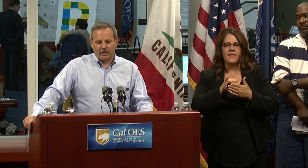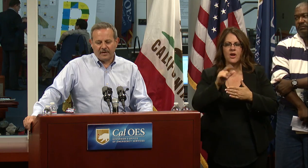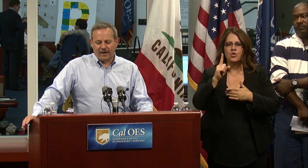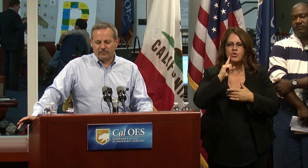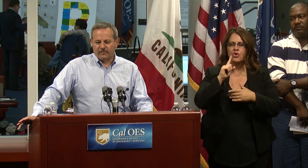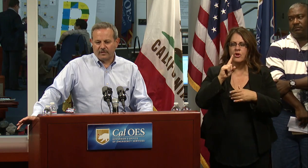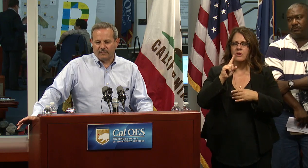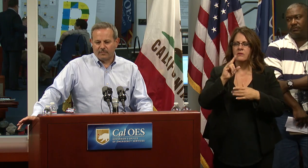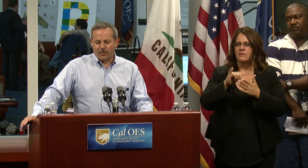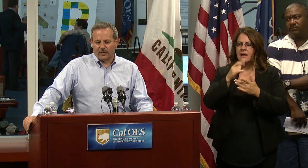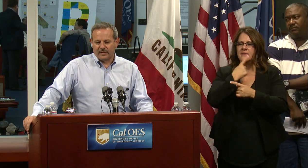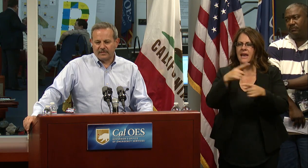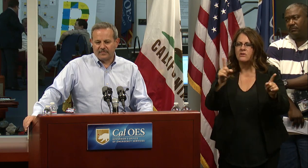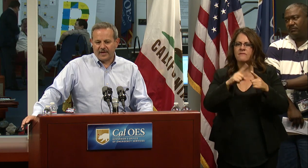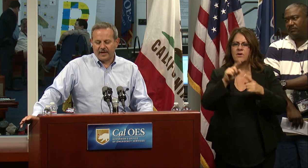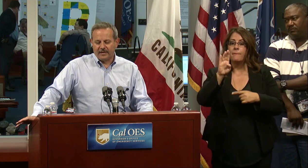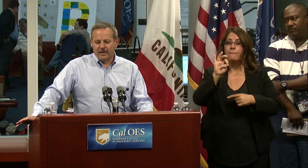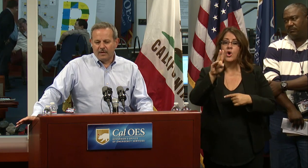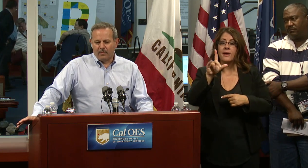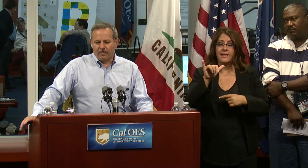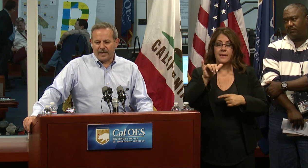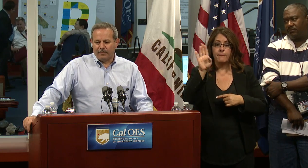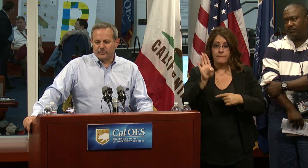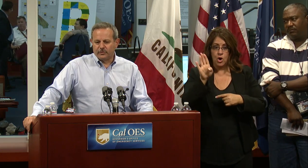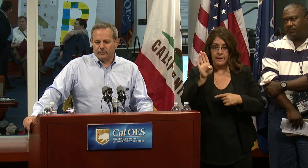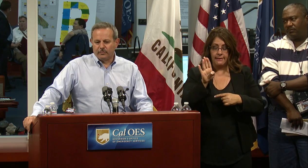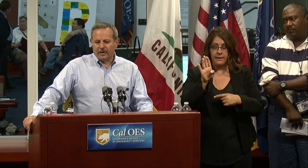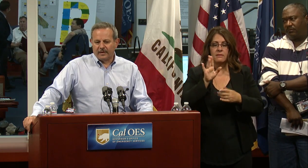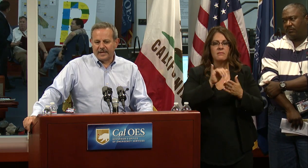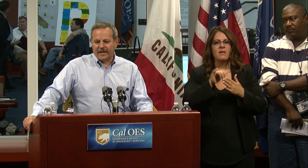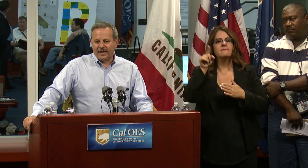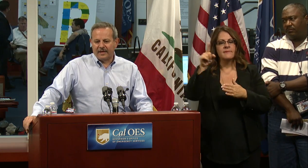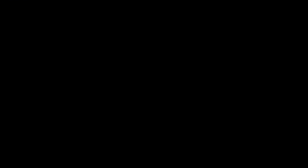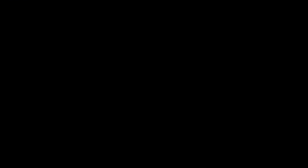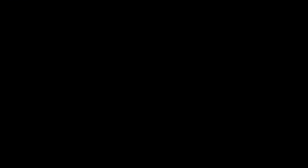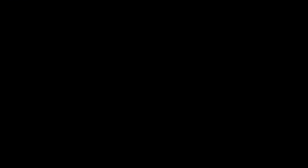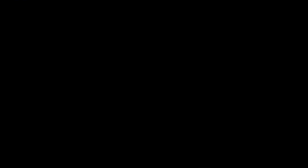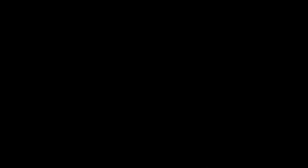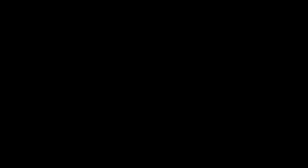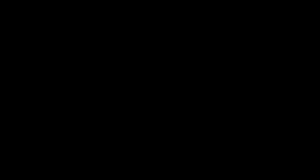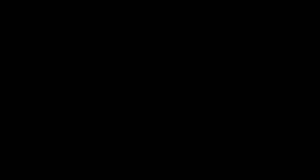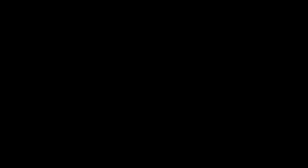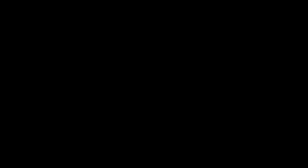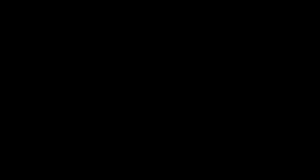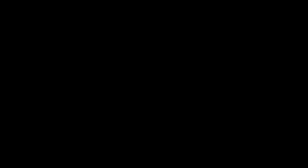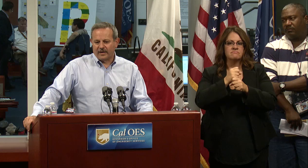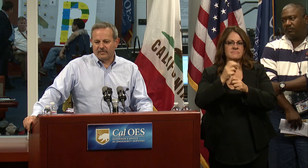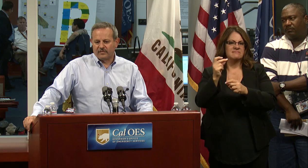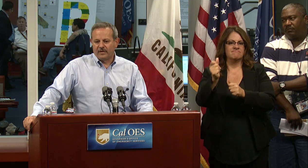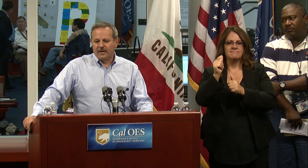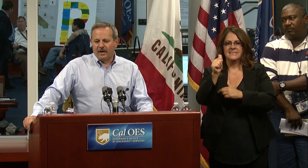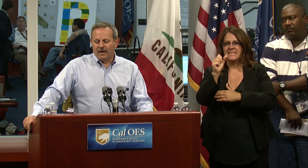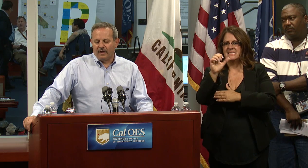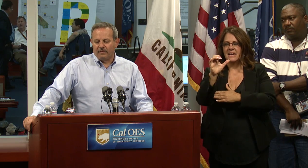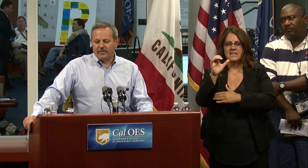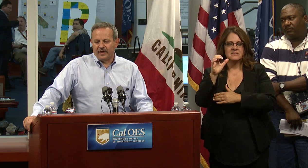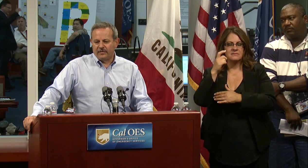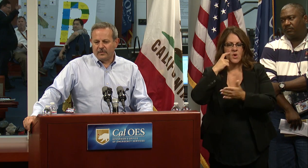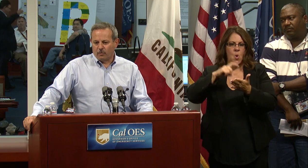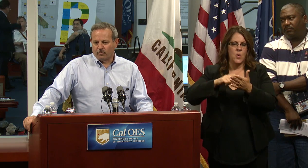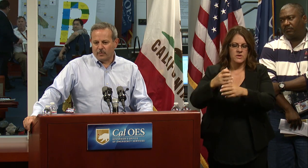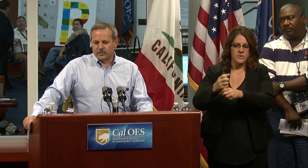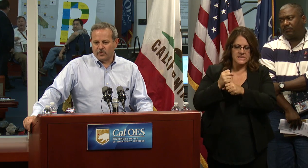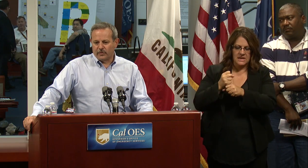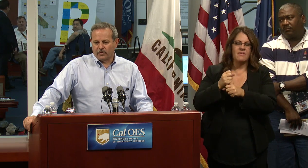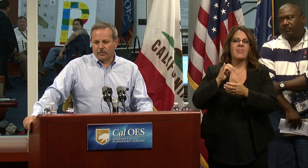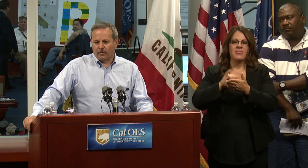announced from Berkeley that they had been able to get a notice within 10 seconds that